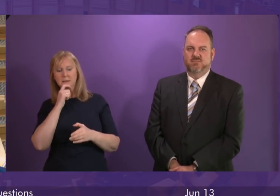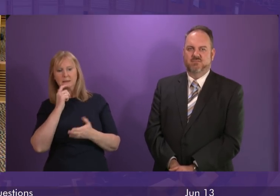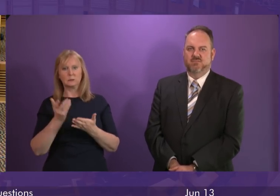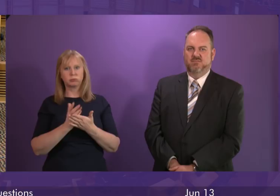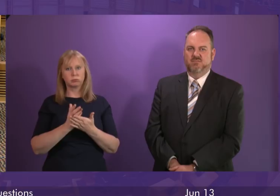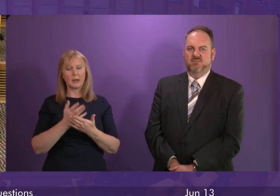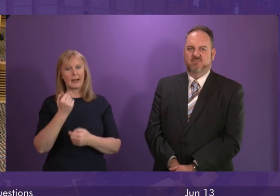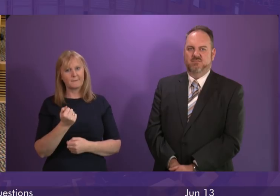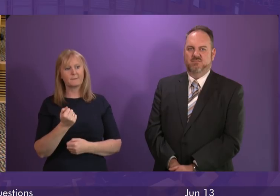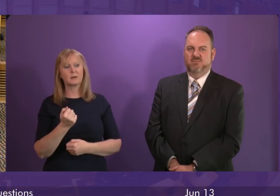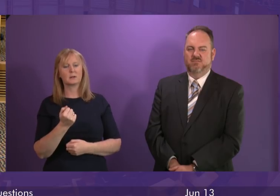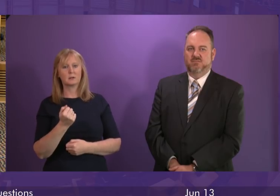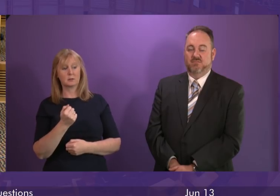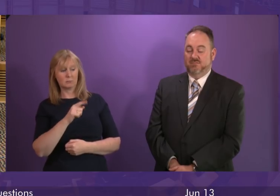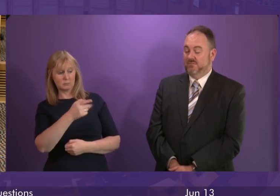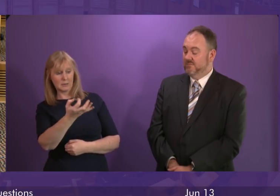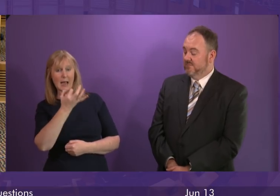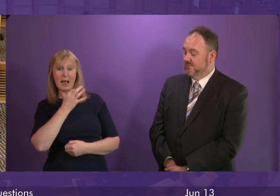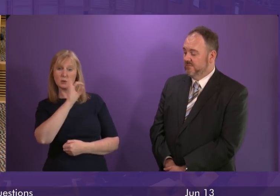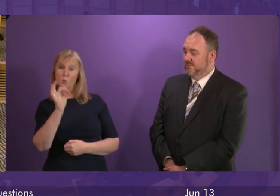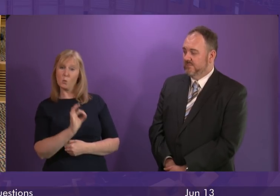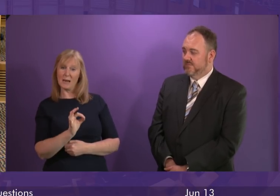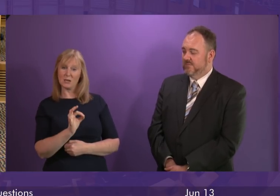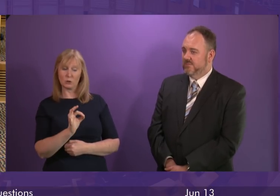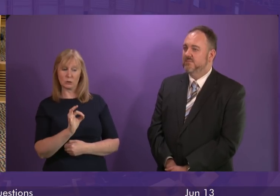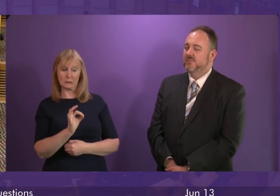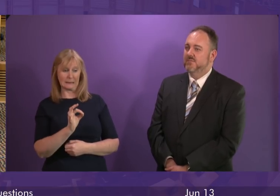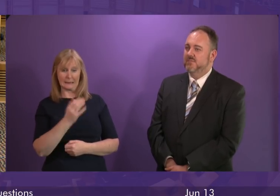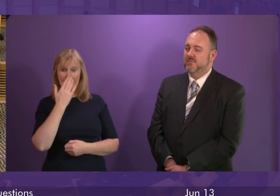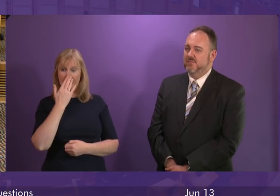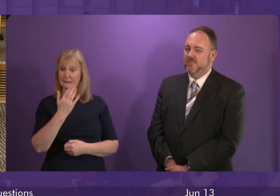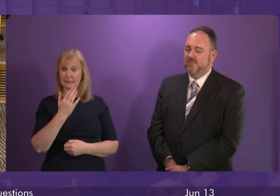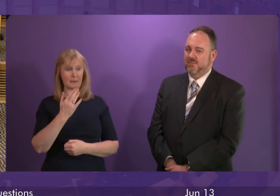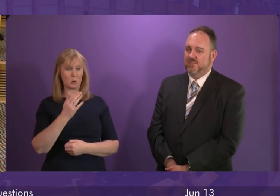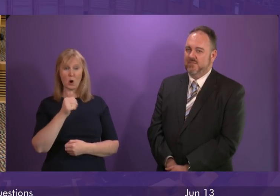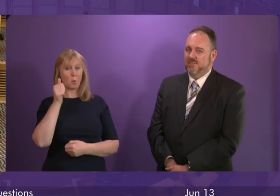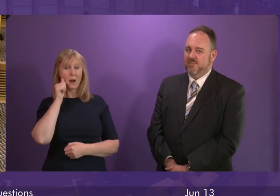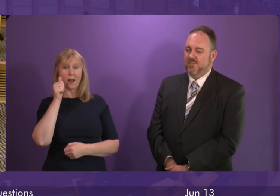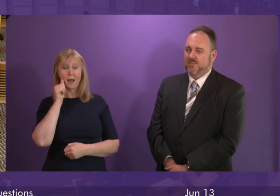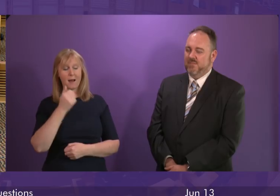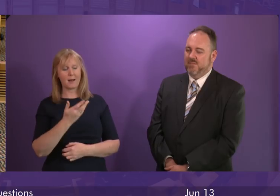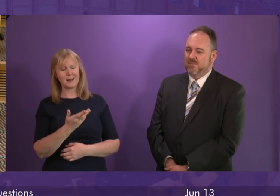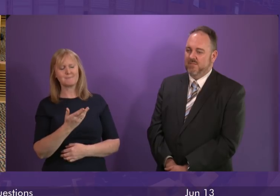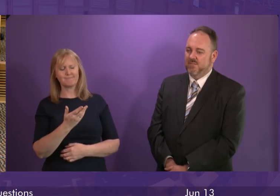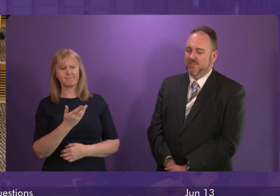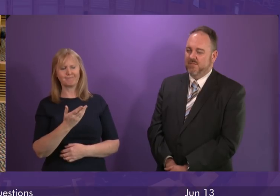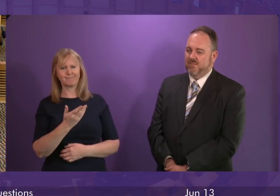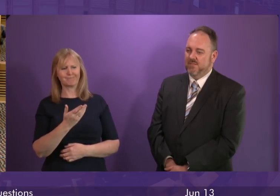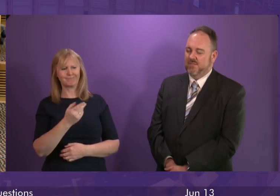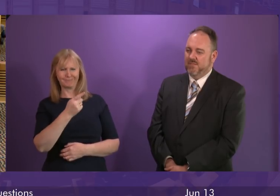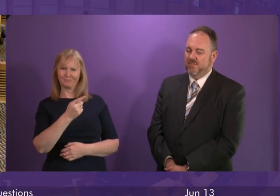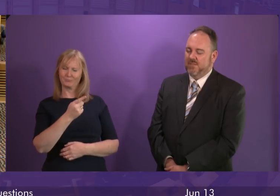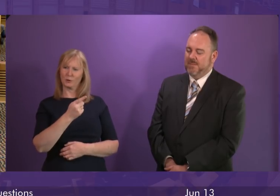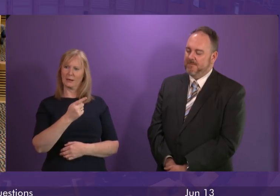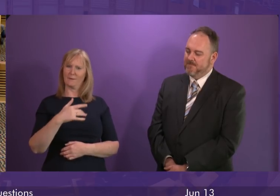a Tory in particular to ask a question about this, seemingly oblivious to that, I think just underlines the fact that the Tories have no